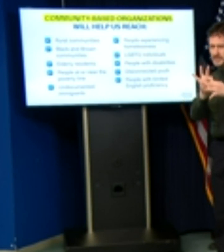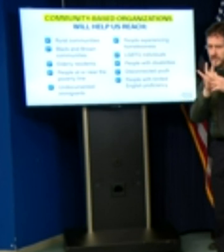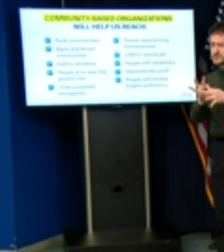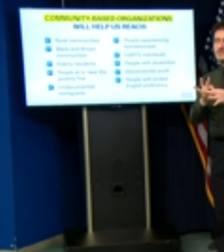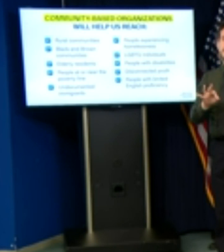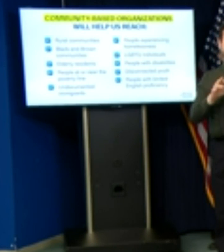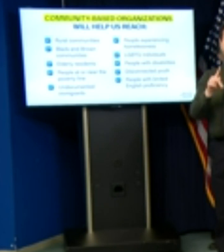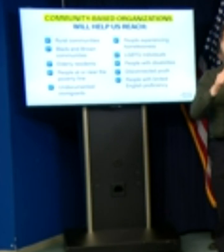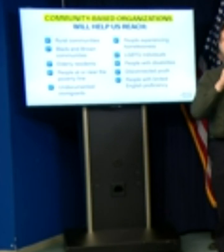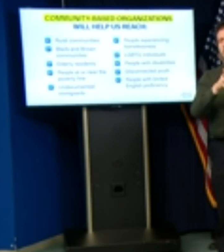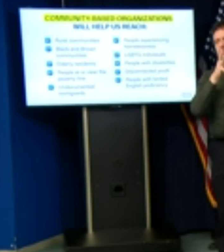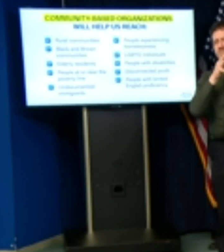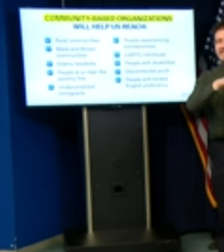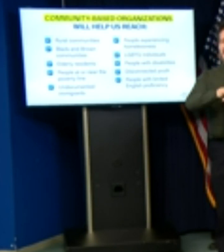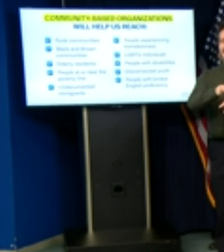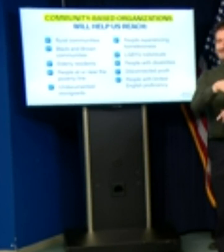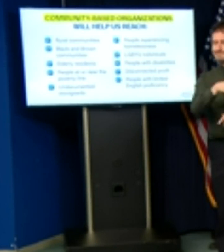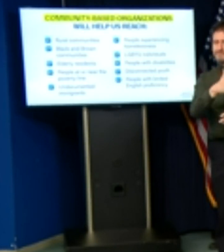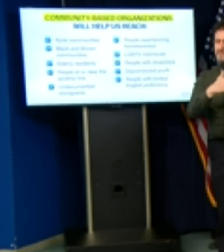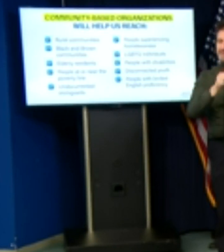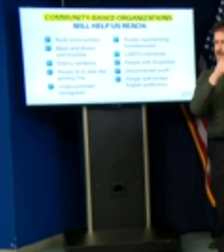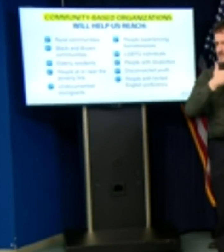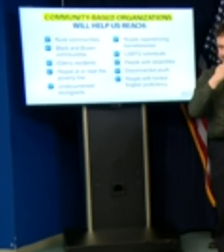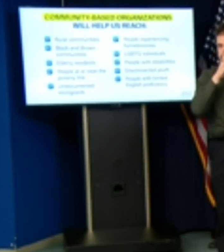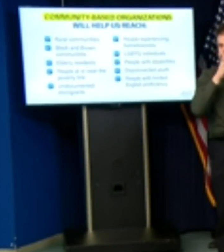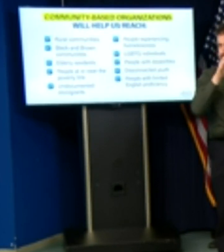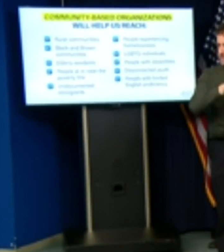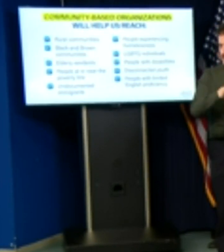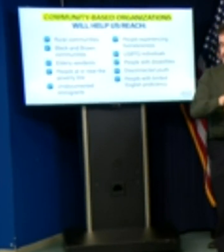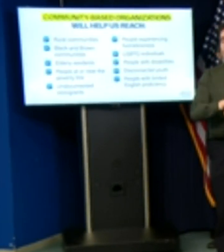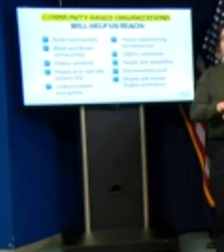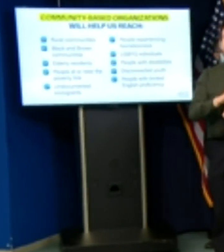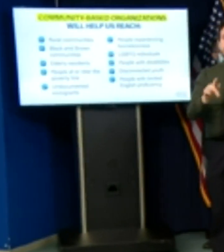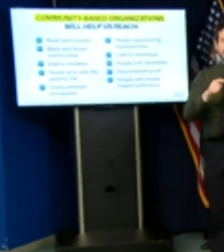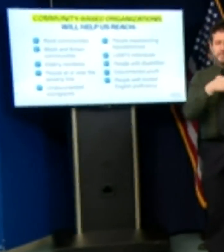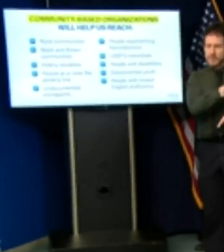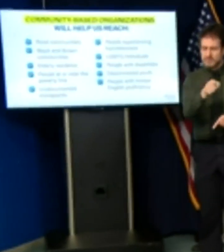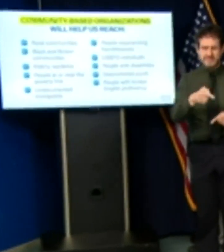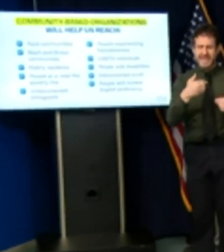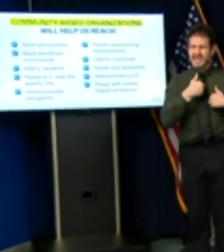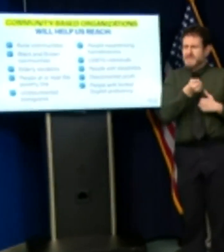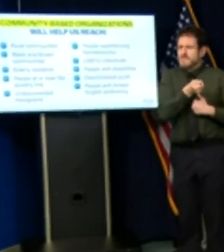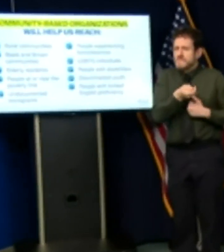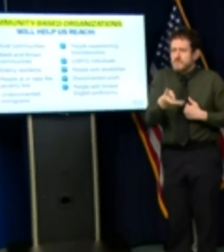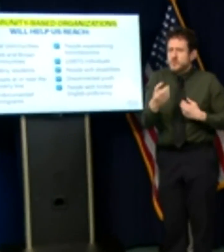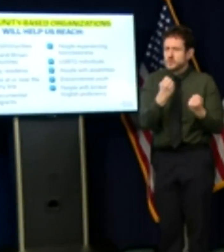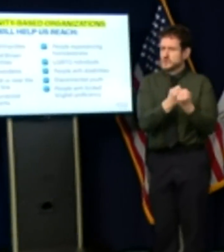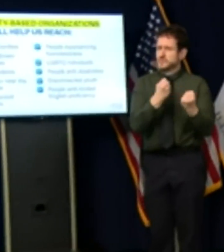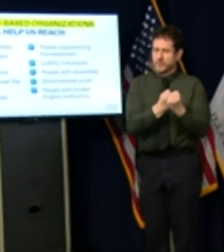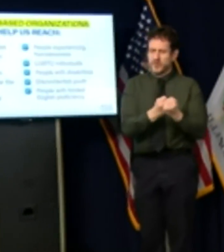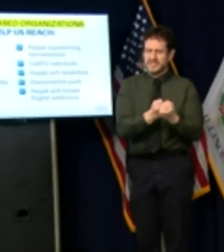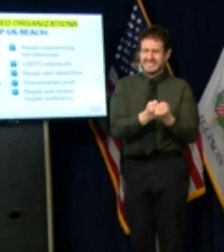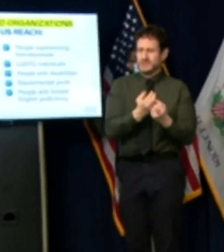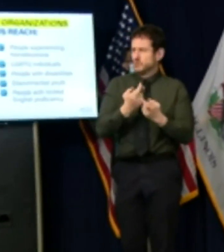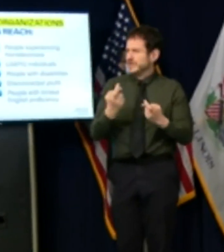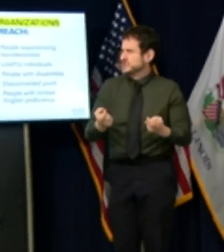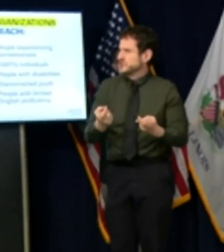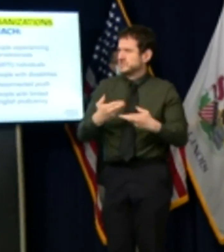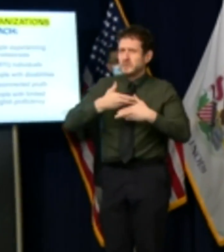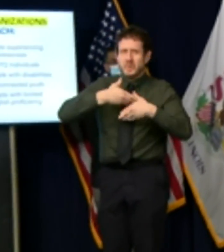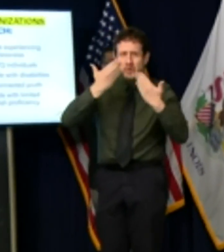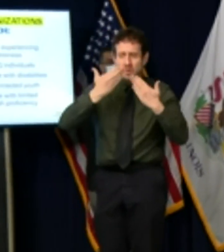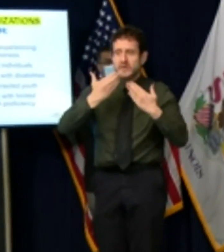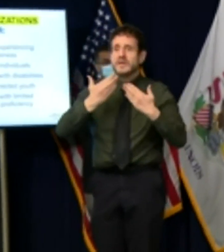really anyone who has few existing support mechanisms that could that that could benefit from a little help